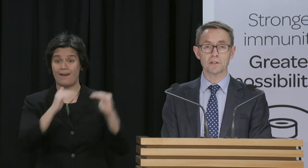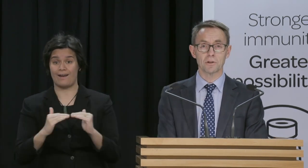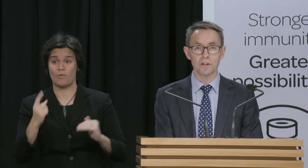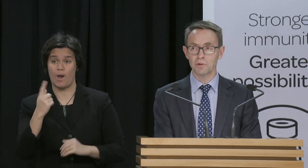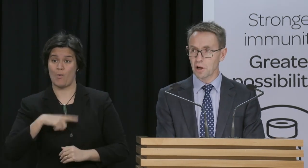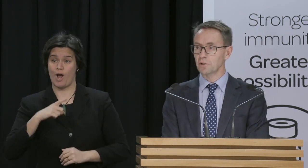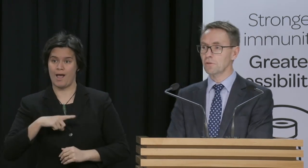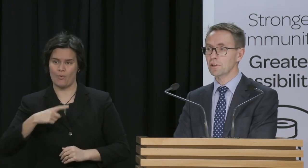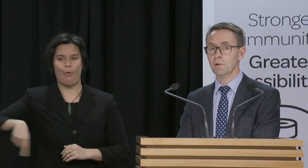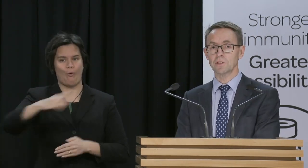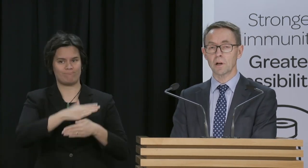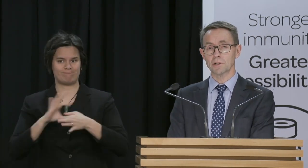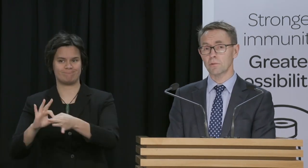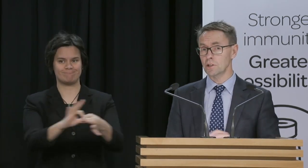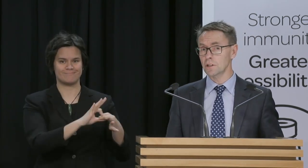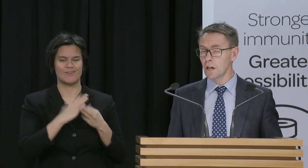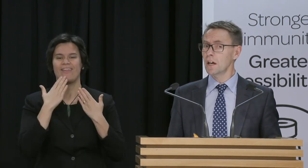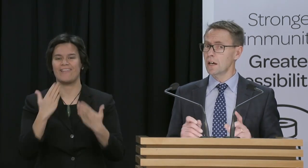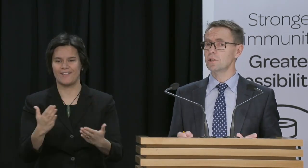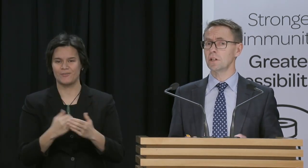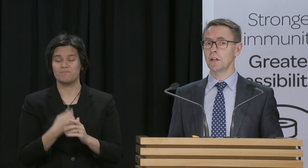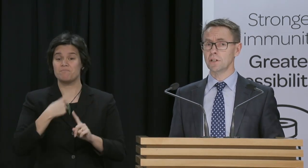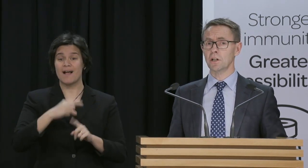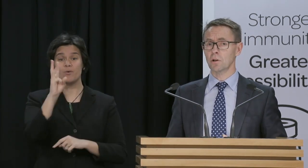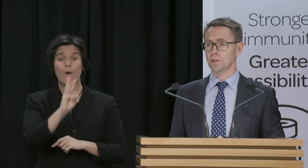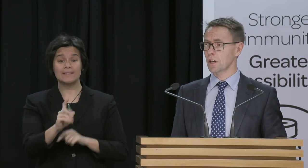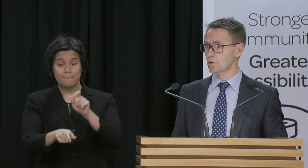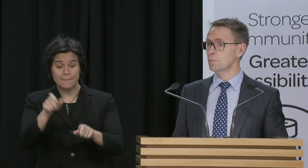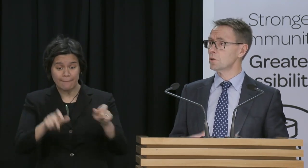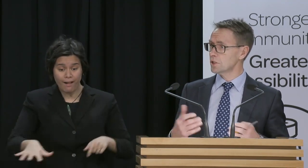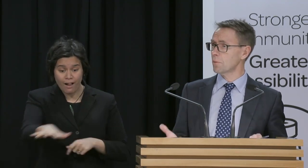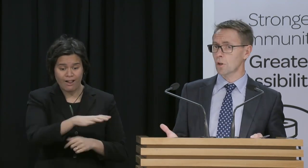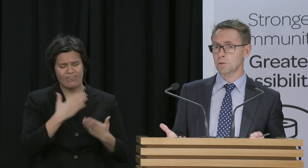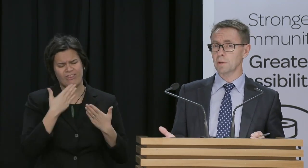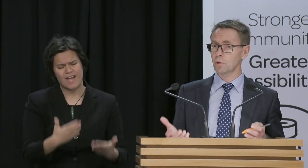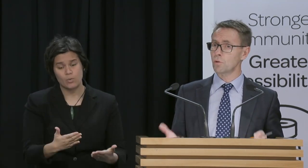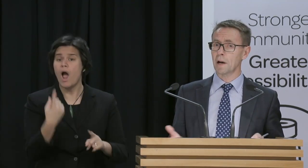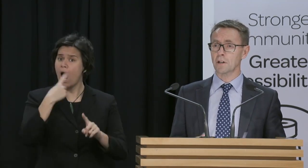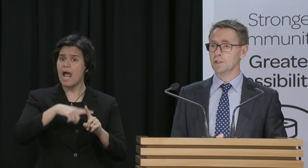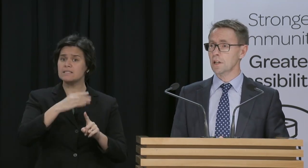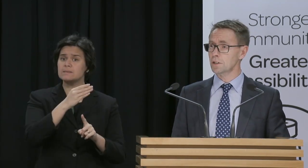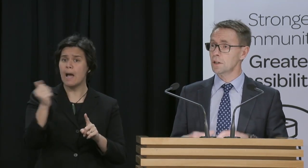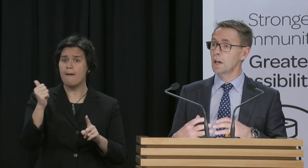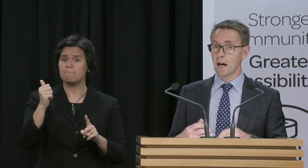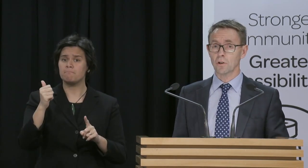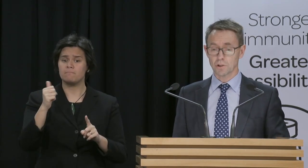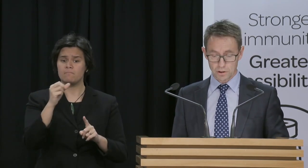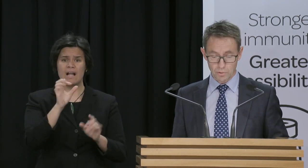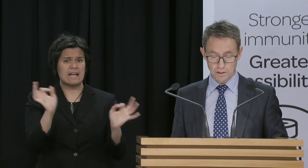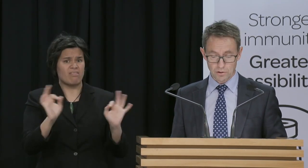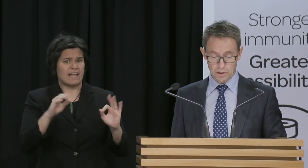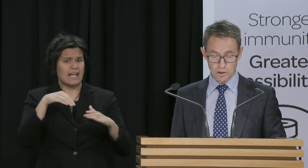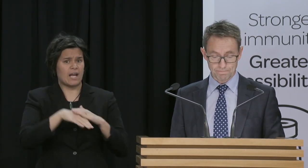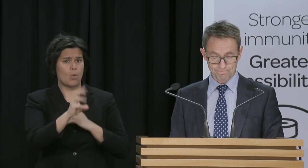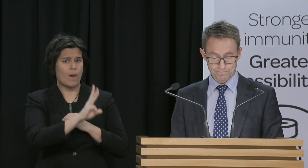thank you, then, to everyone who lives in the greater Wellington region and, indeed, across the country, because some of those people who remain isolated are not